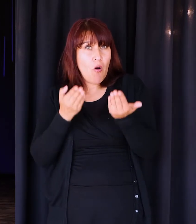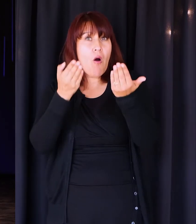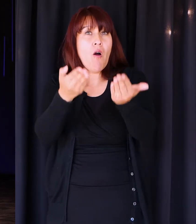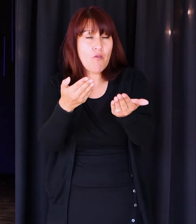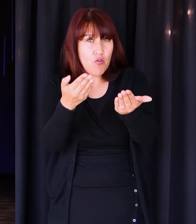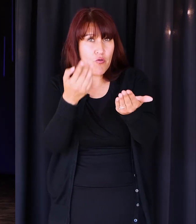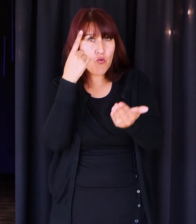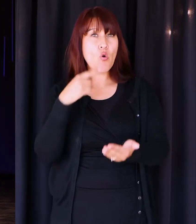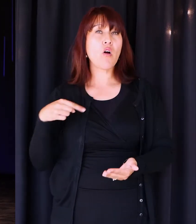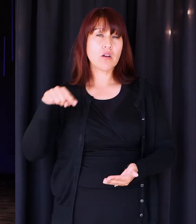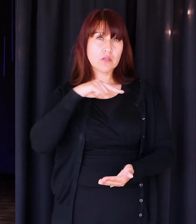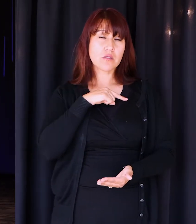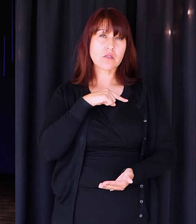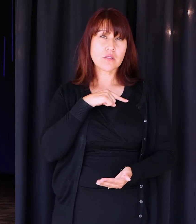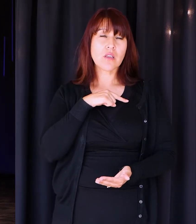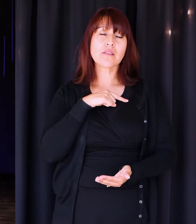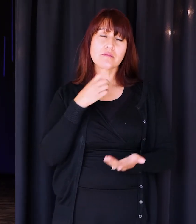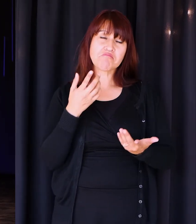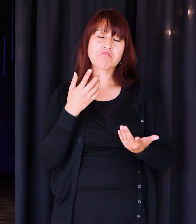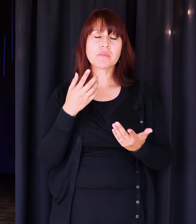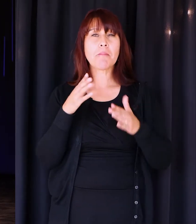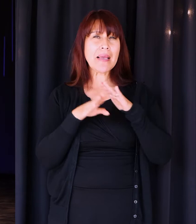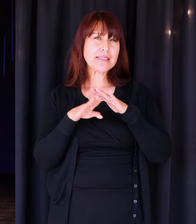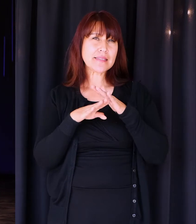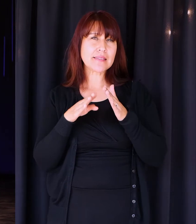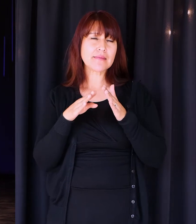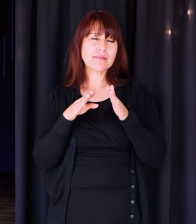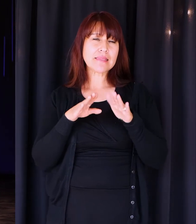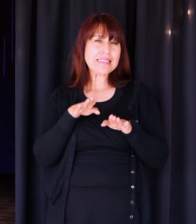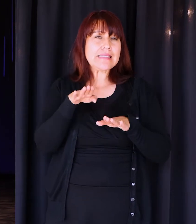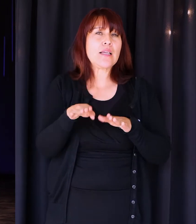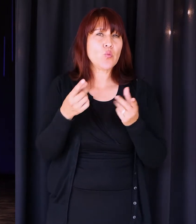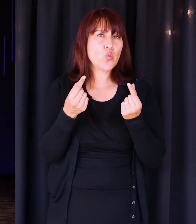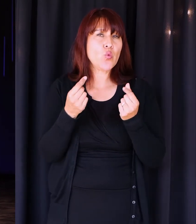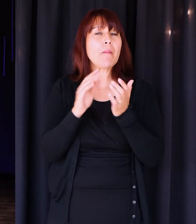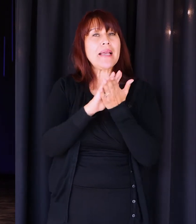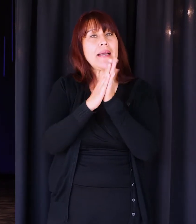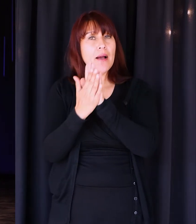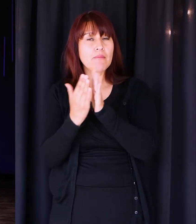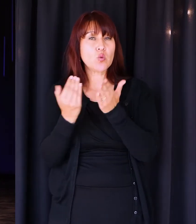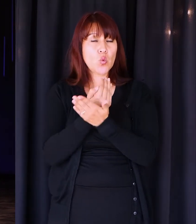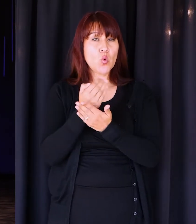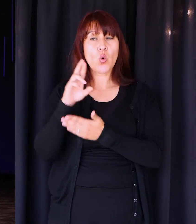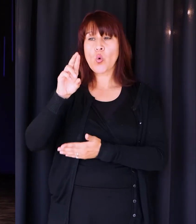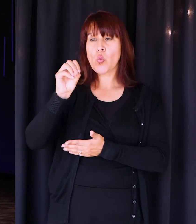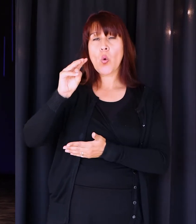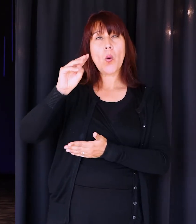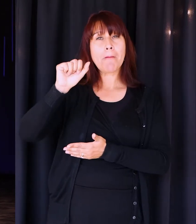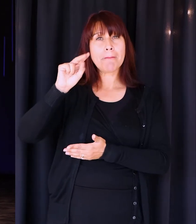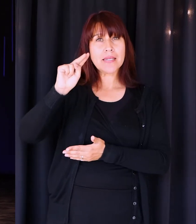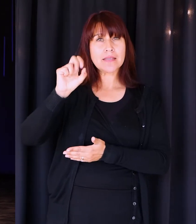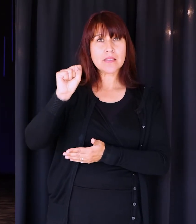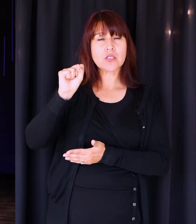for us. Here's a practical step for becoming new. Romans chapter 12 verse